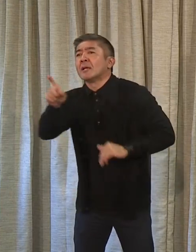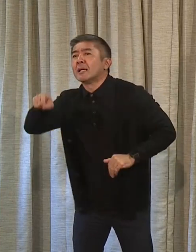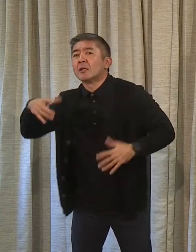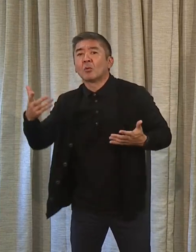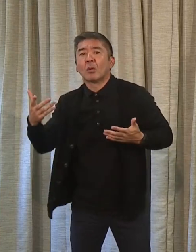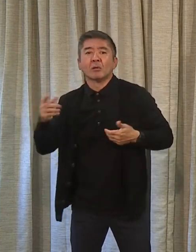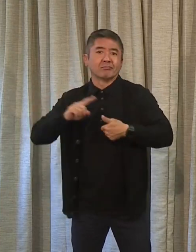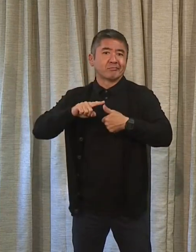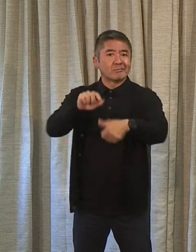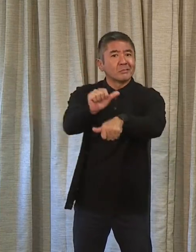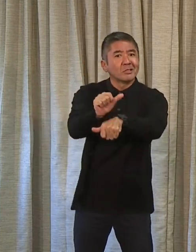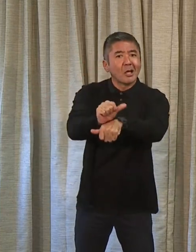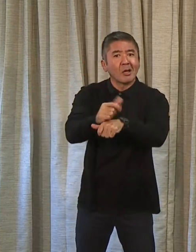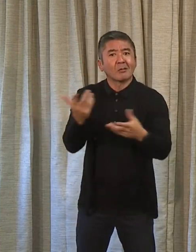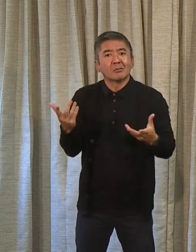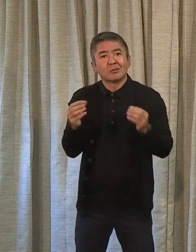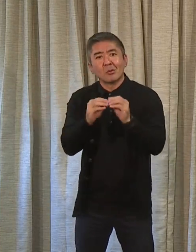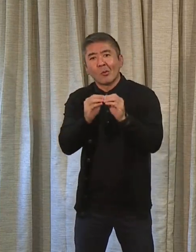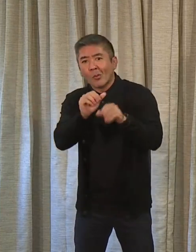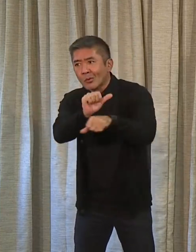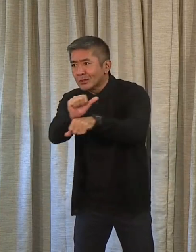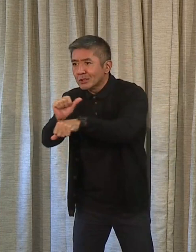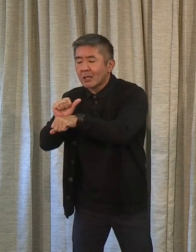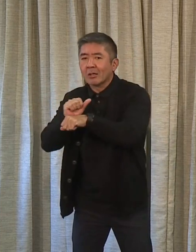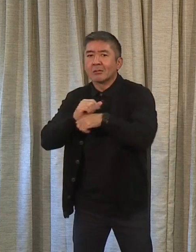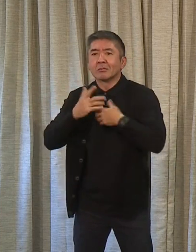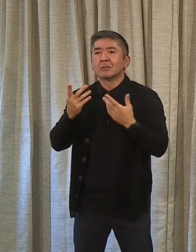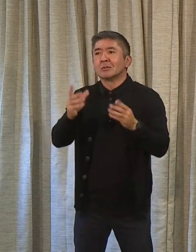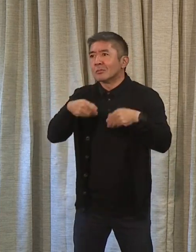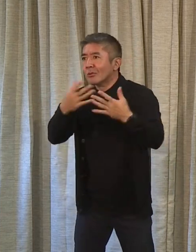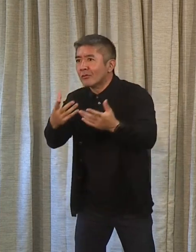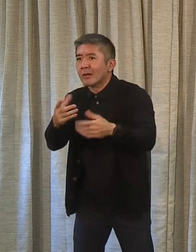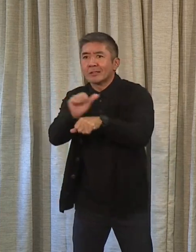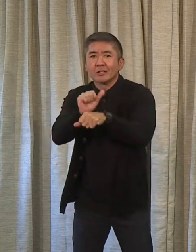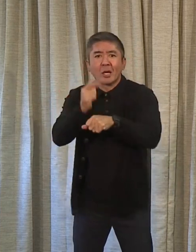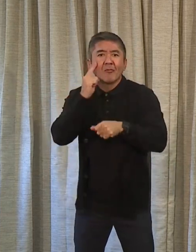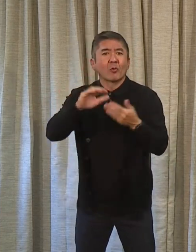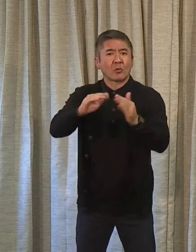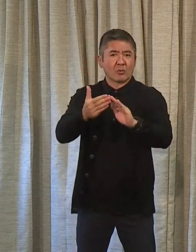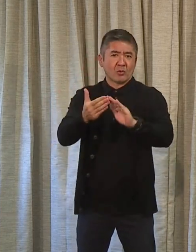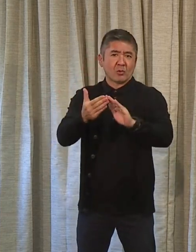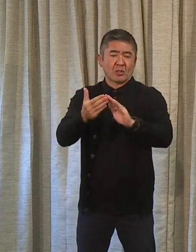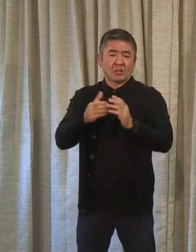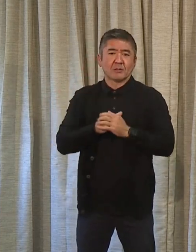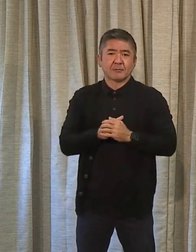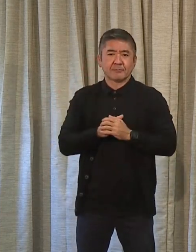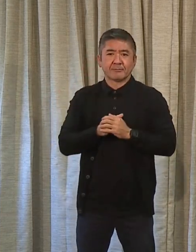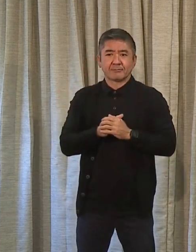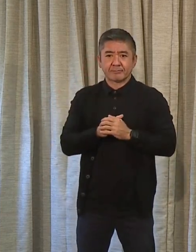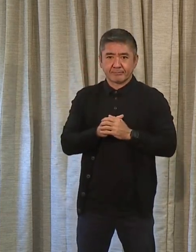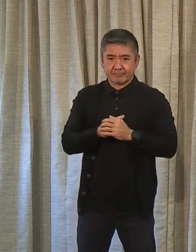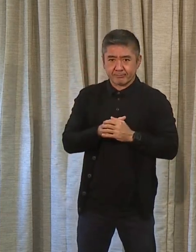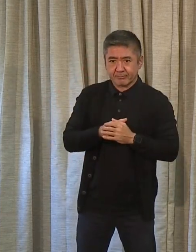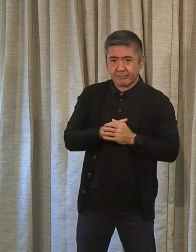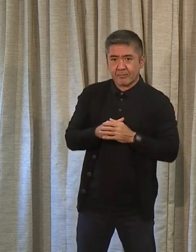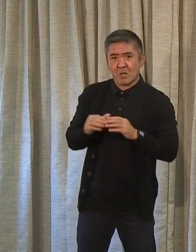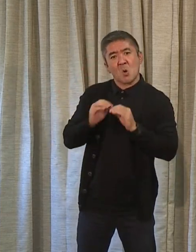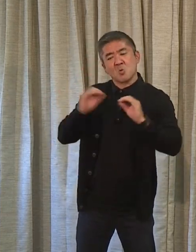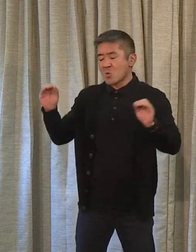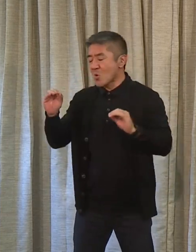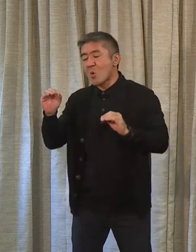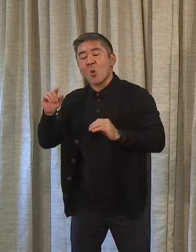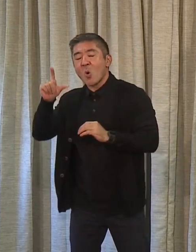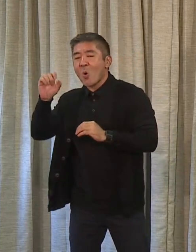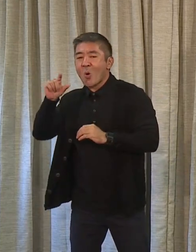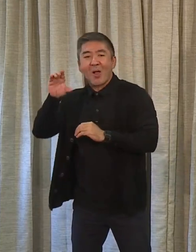Jobs and providing greater capacity to our communities and our residents. So that's what we wanted to focus on. There are no legacy projects in this deal.